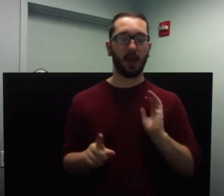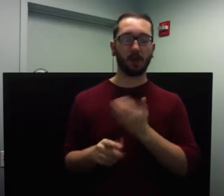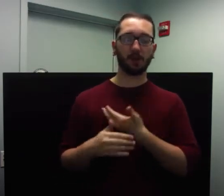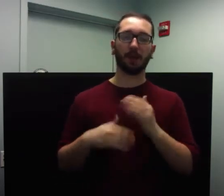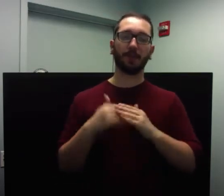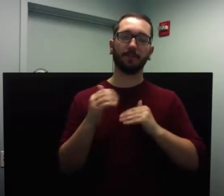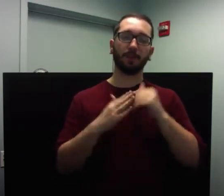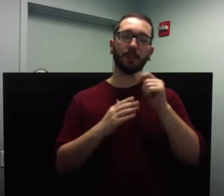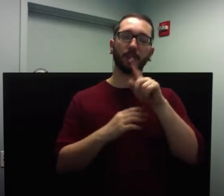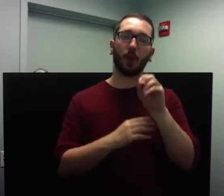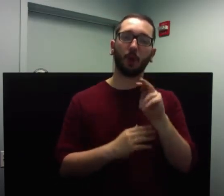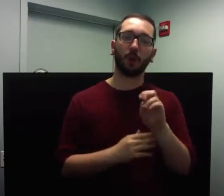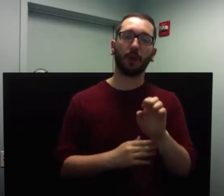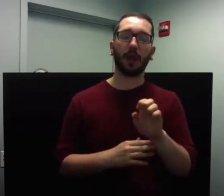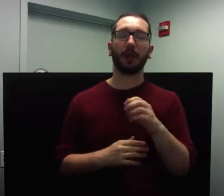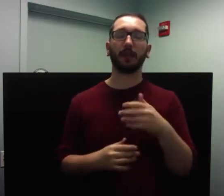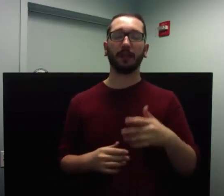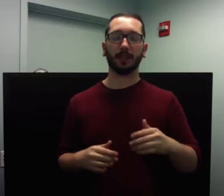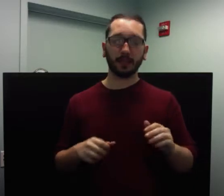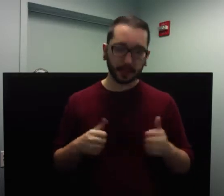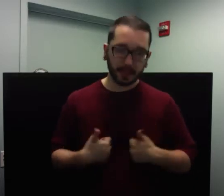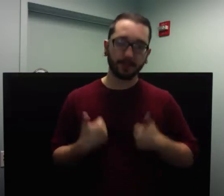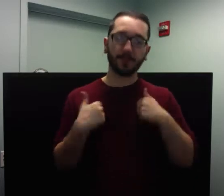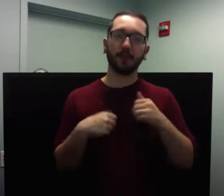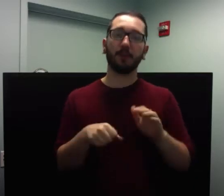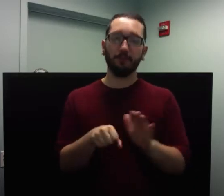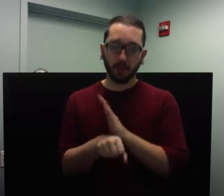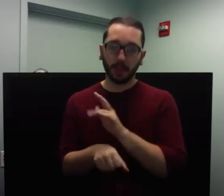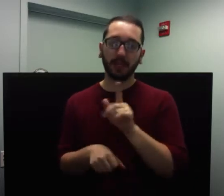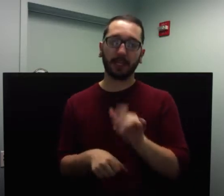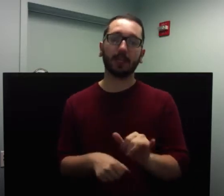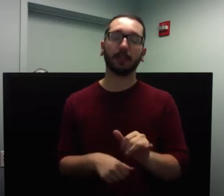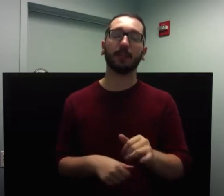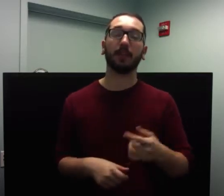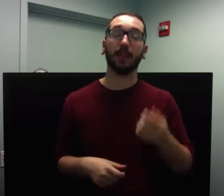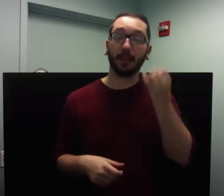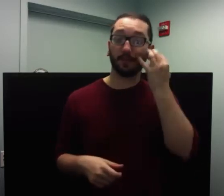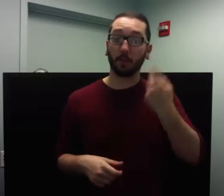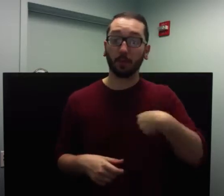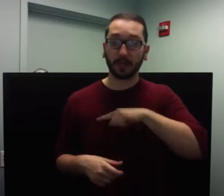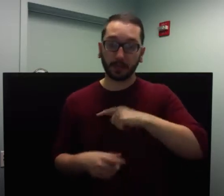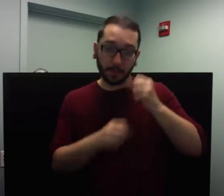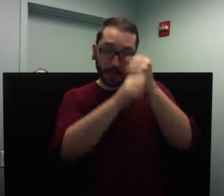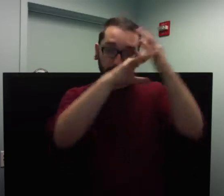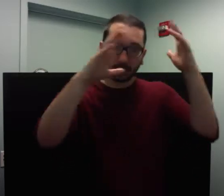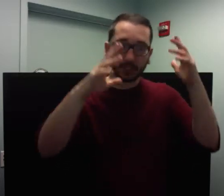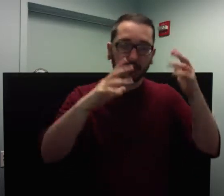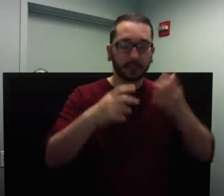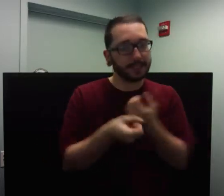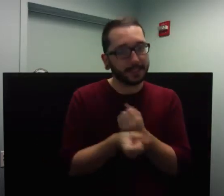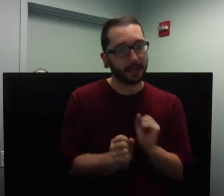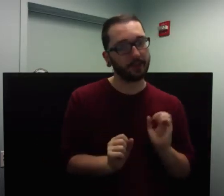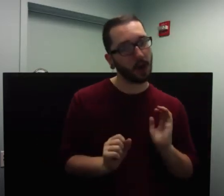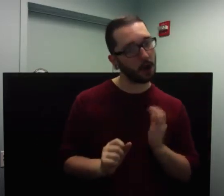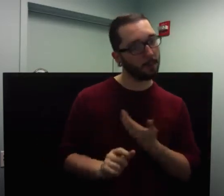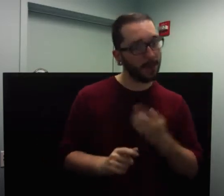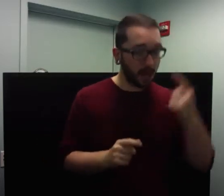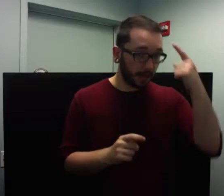If we face our fear squarely and imagine it in the safety of our minds, which after all, is where fear